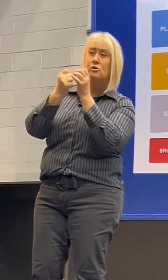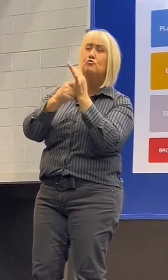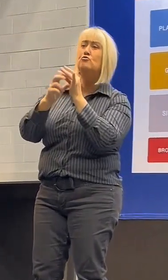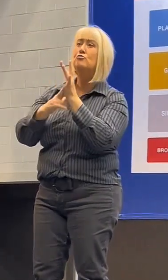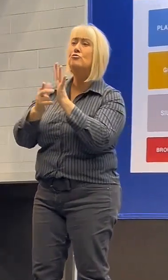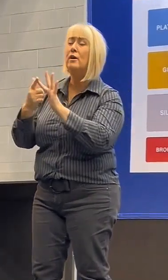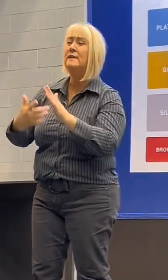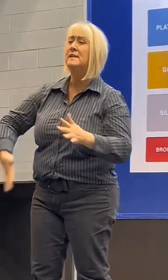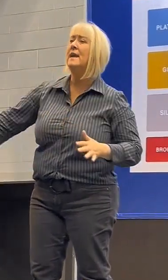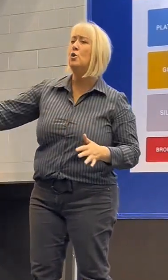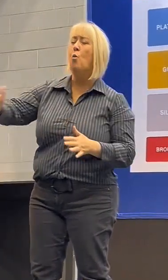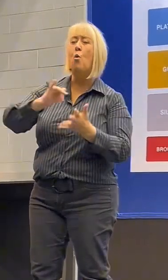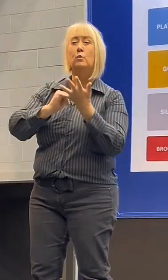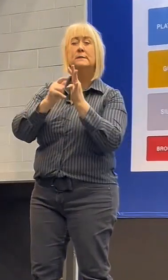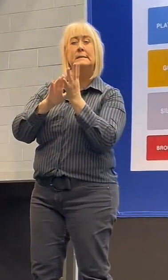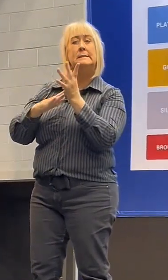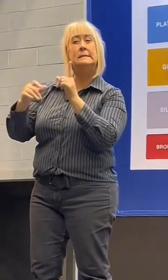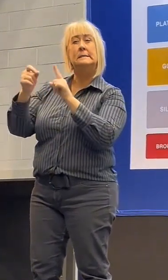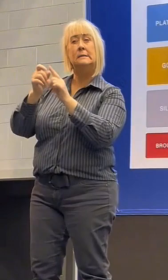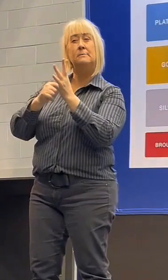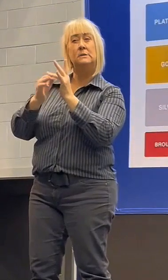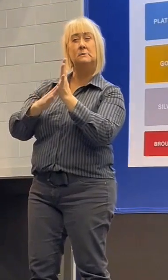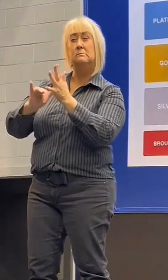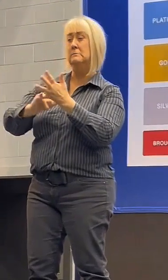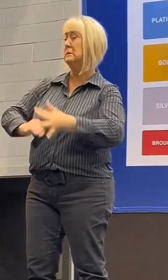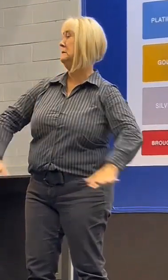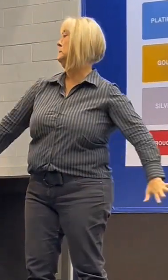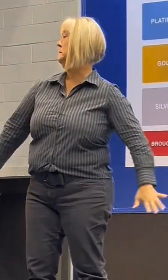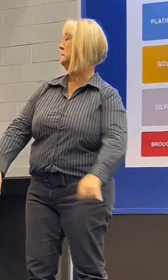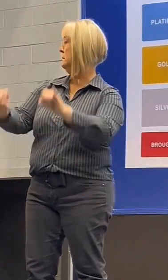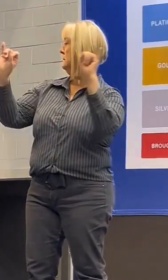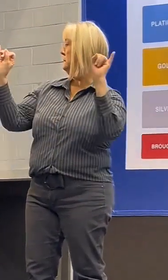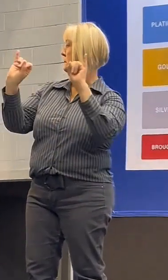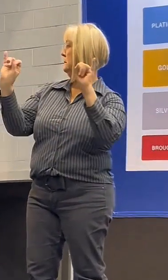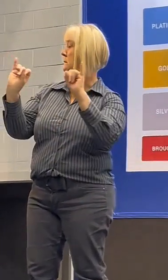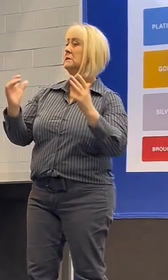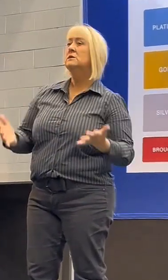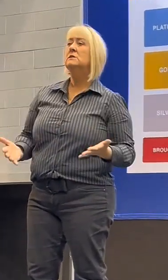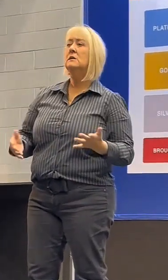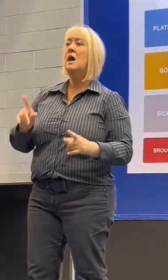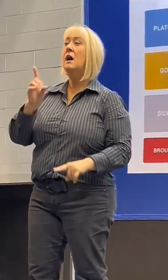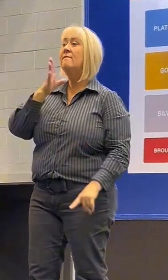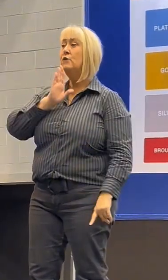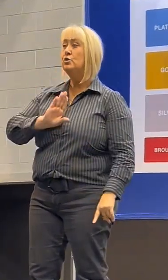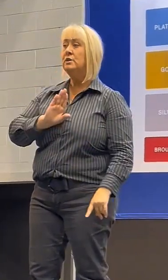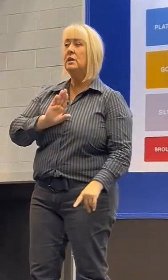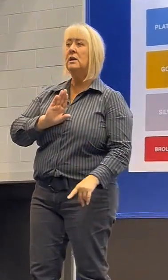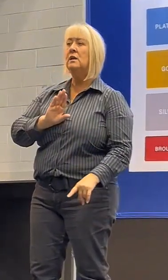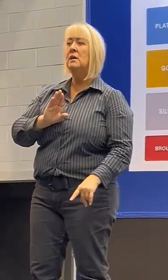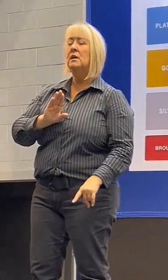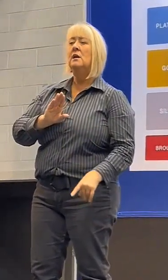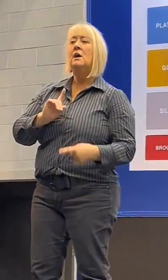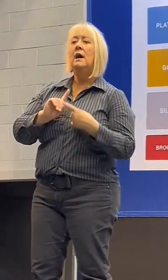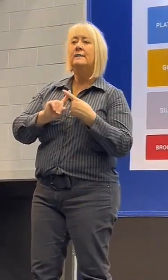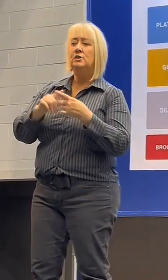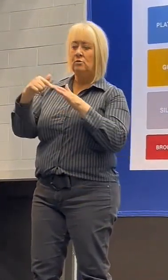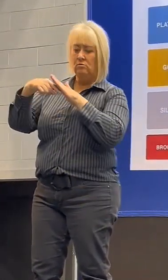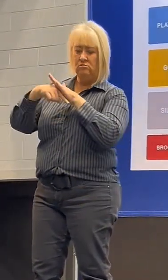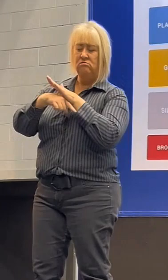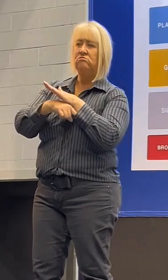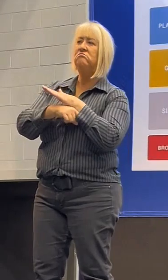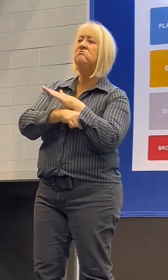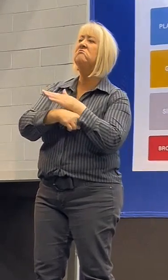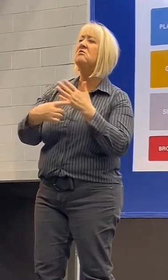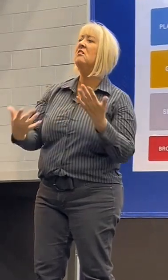symptoms. It was overall horrendous. Unfortunately, I continued to decline, which was disheartening given